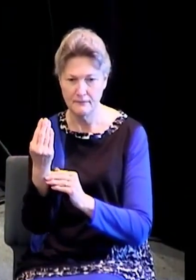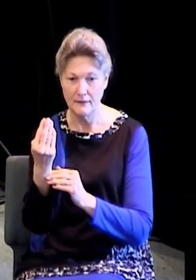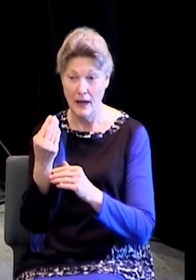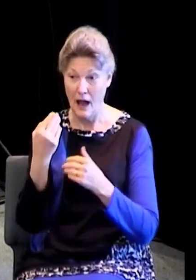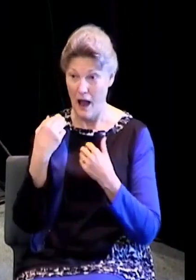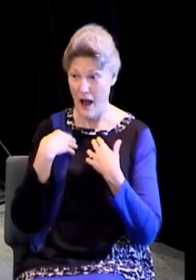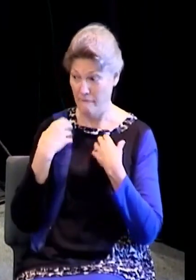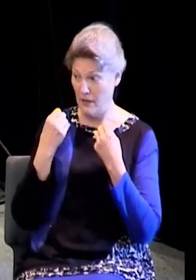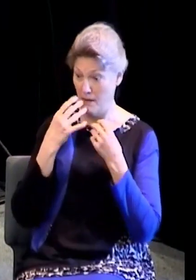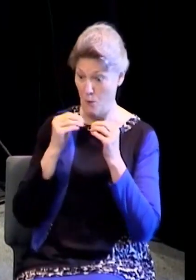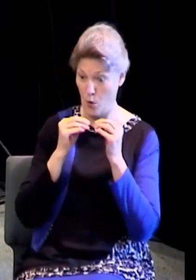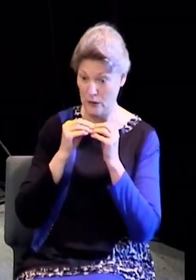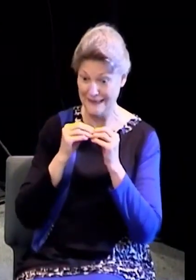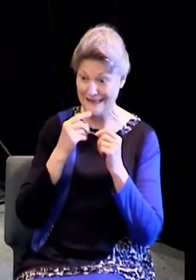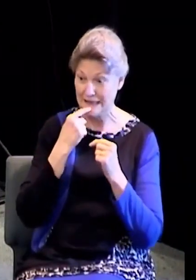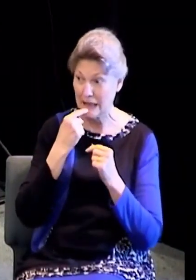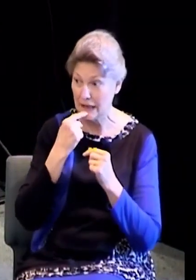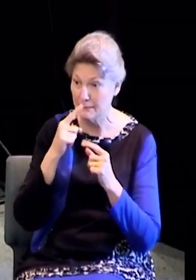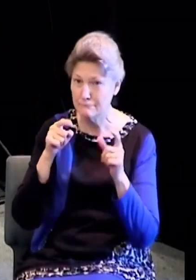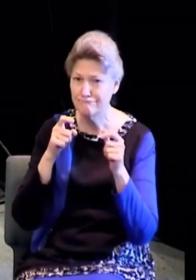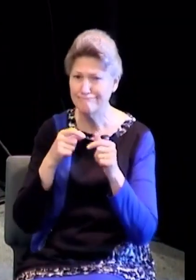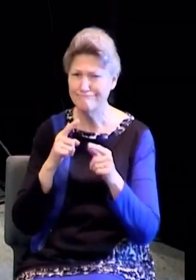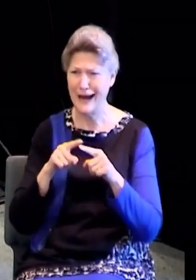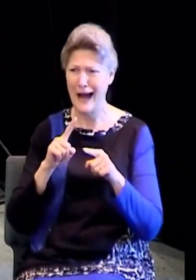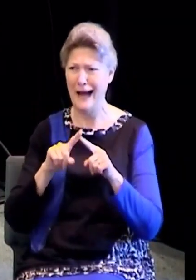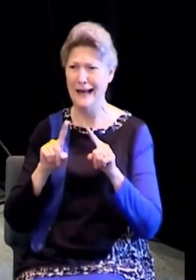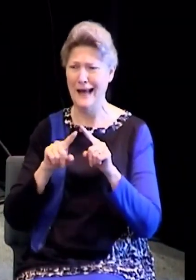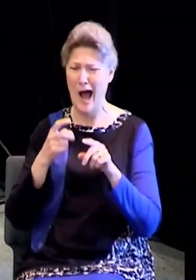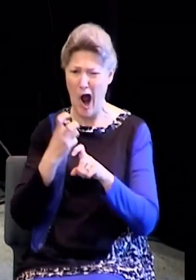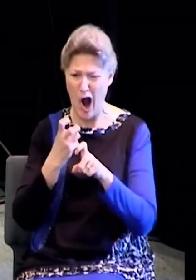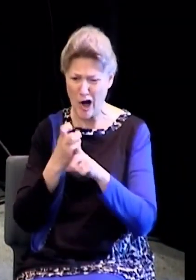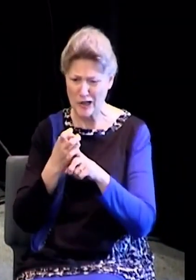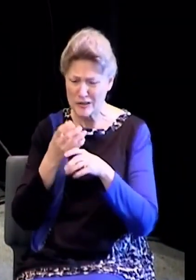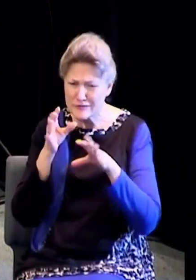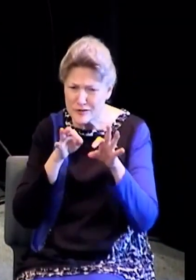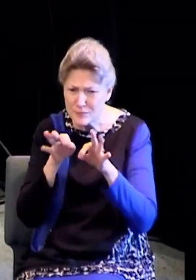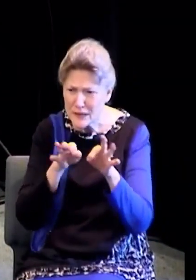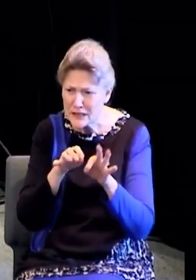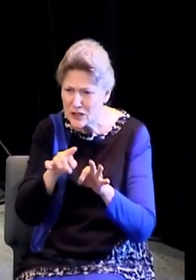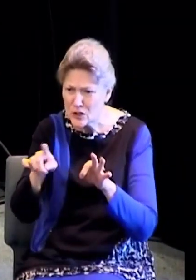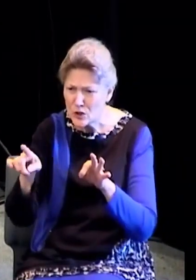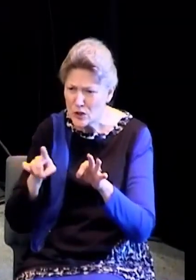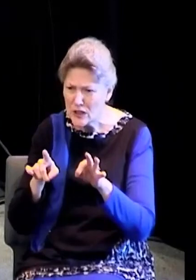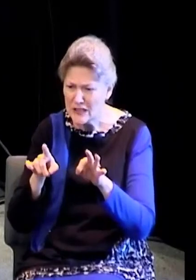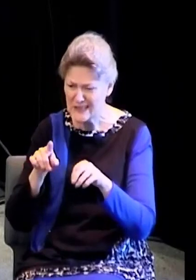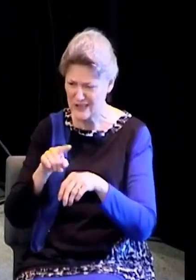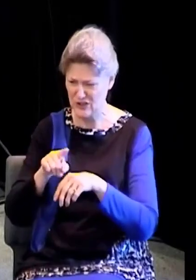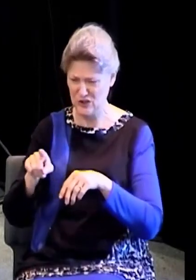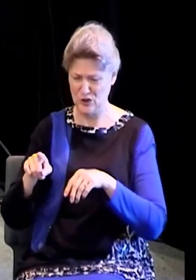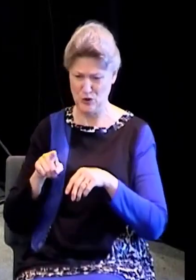more to say about this, but it is hard to get it across to you since you've picked up this bad habit of not listening.